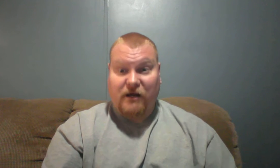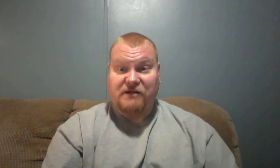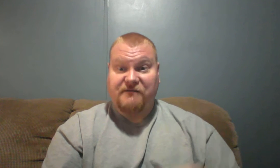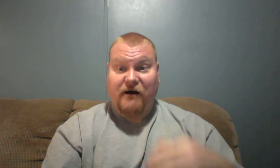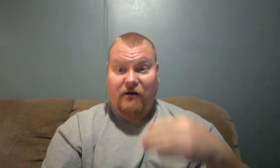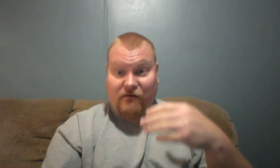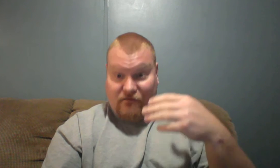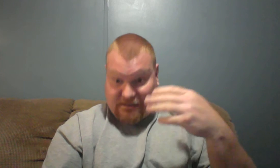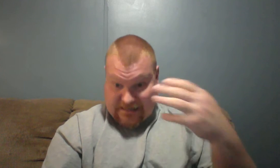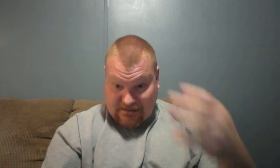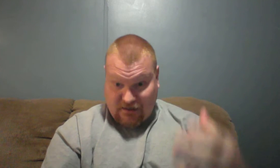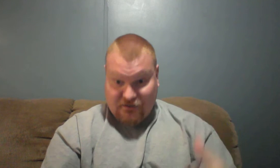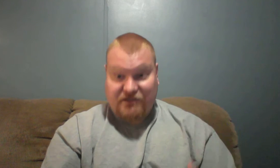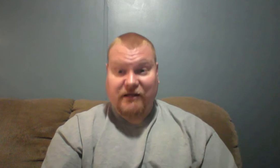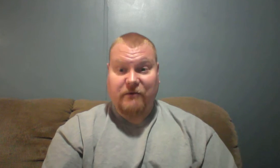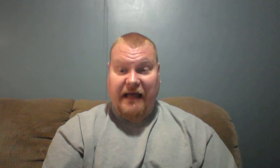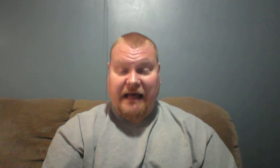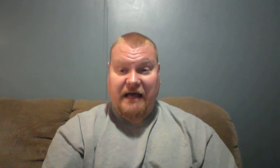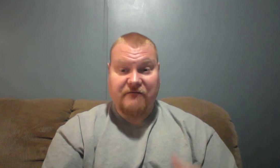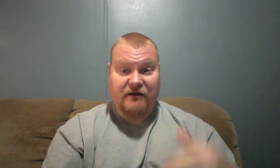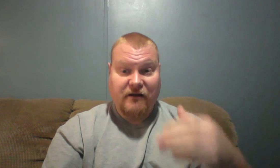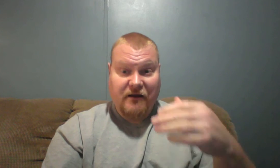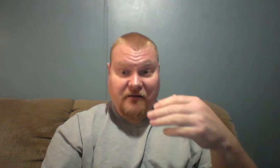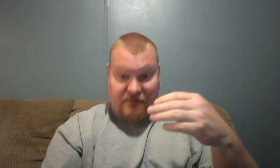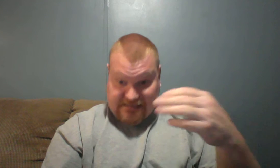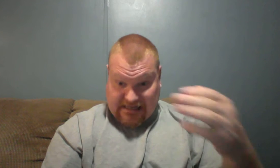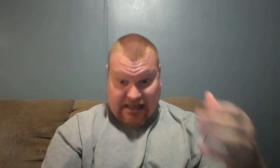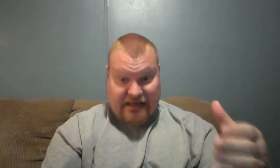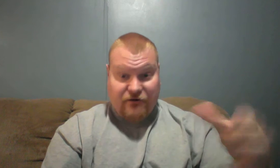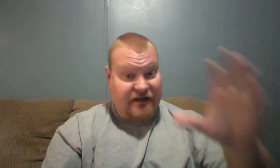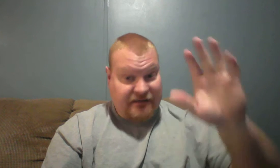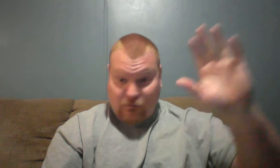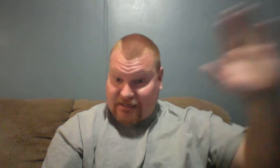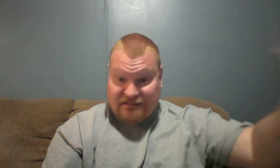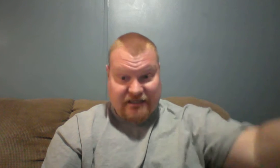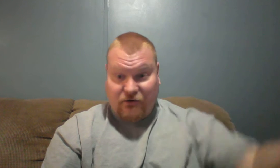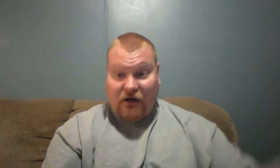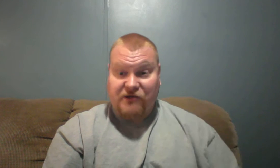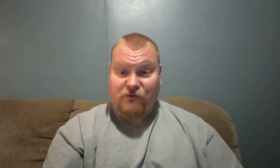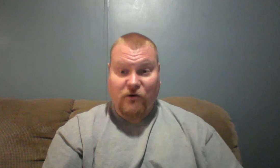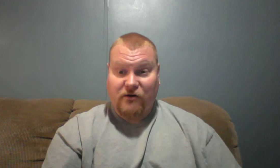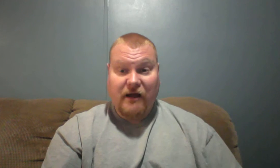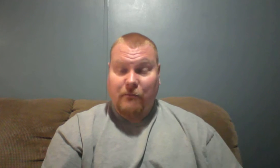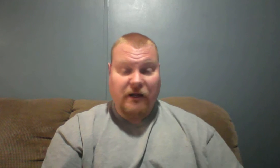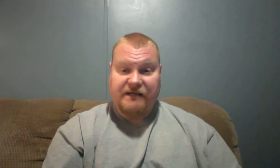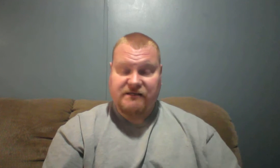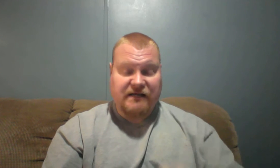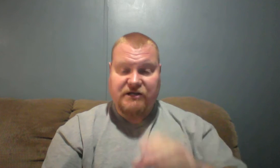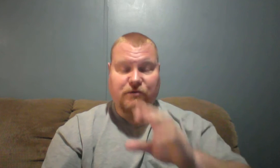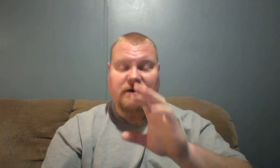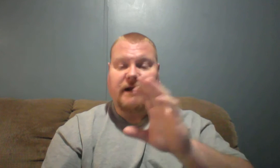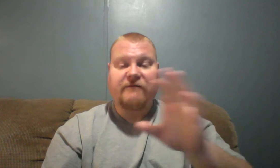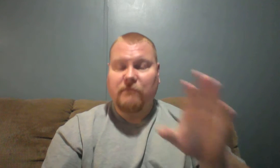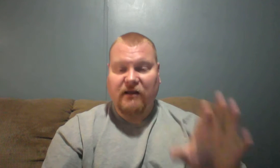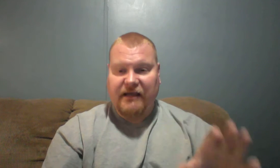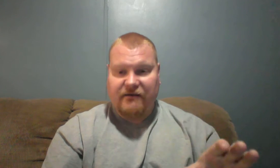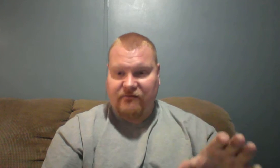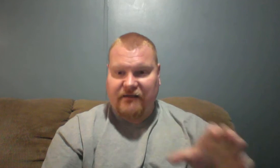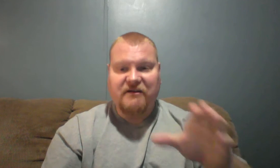of all the technology that we have and the satellite internet that we can send across the world, places that you would not even believe, even in